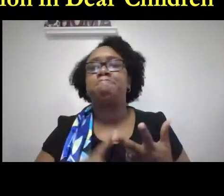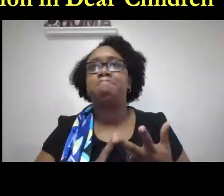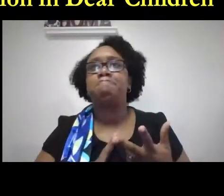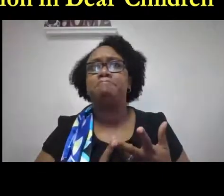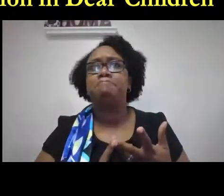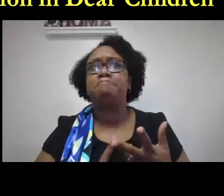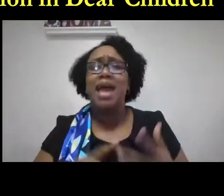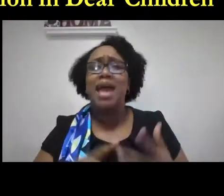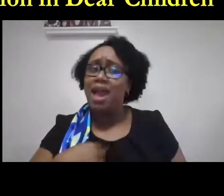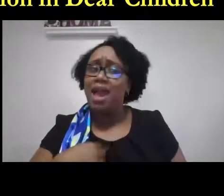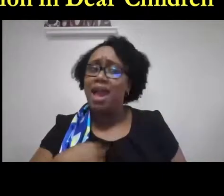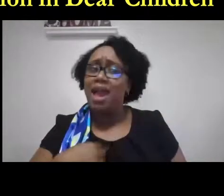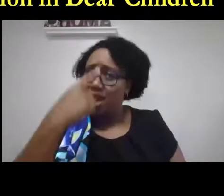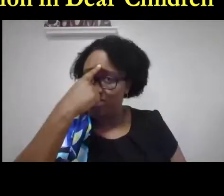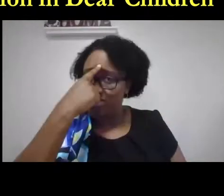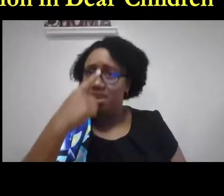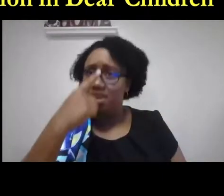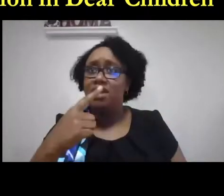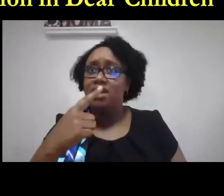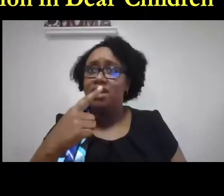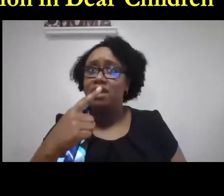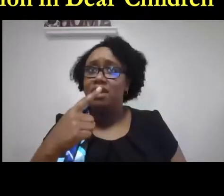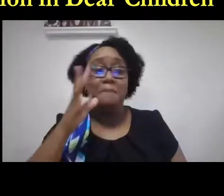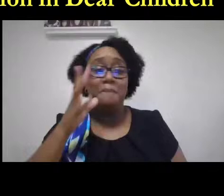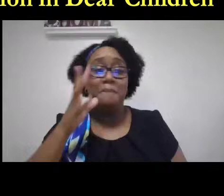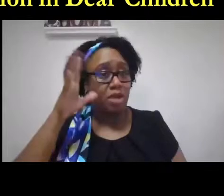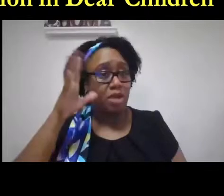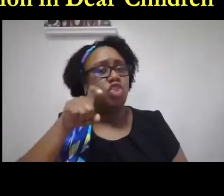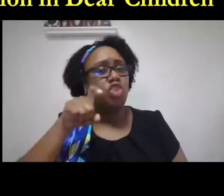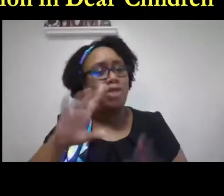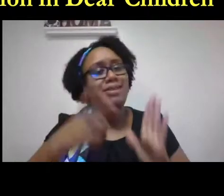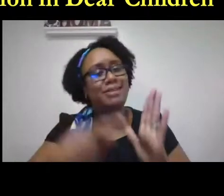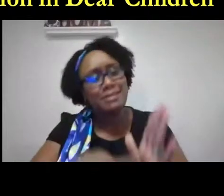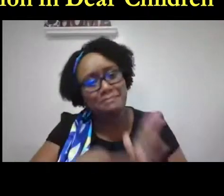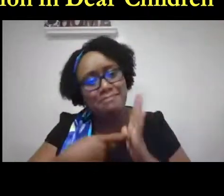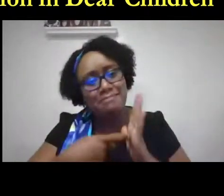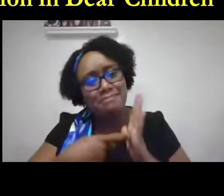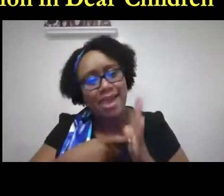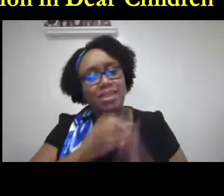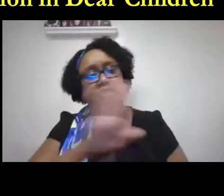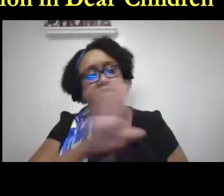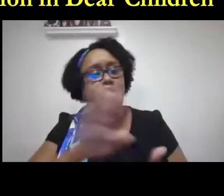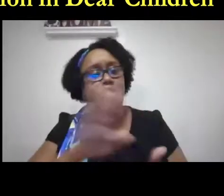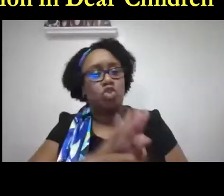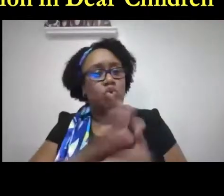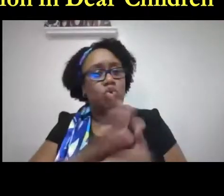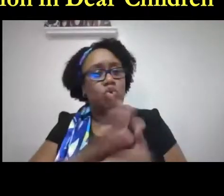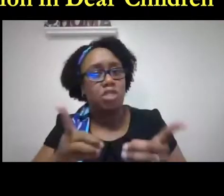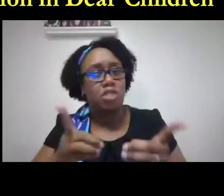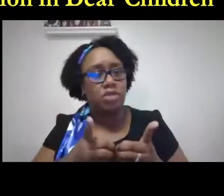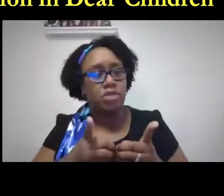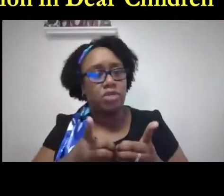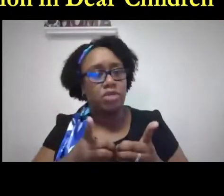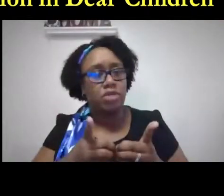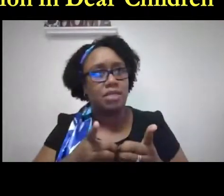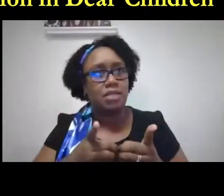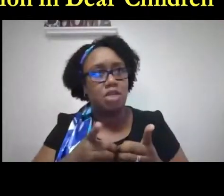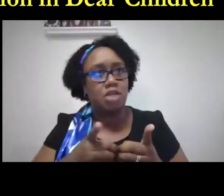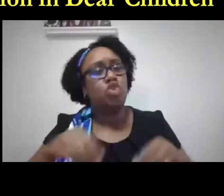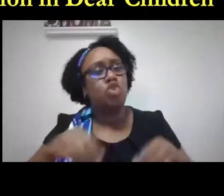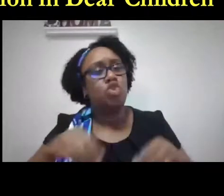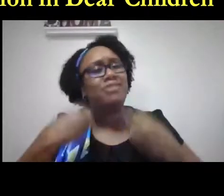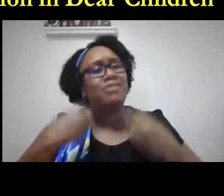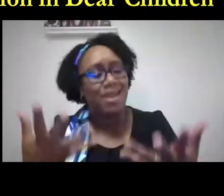deaf parents need to be a huge component of that as well i think parents